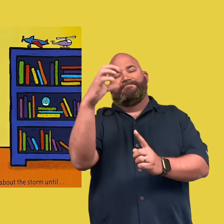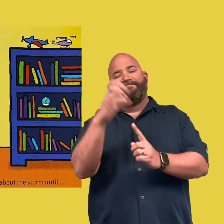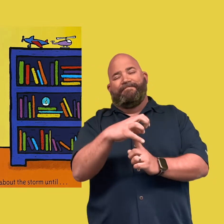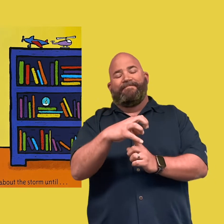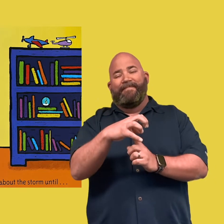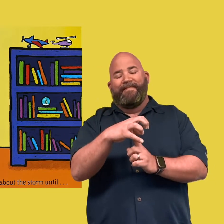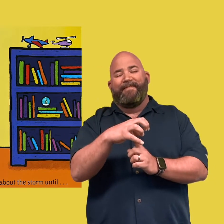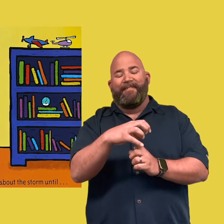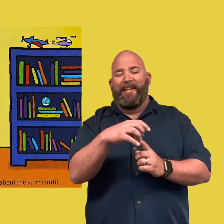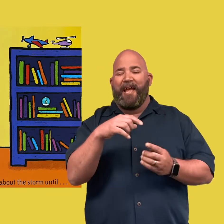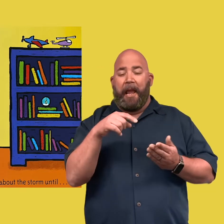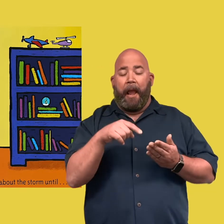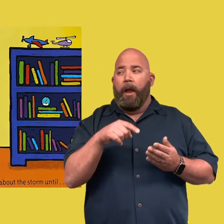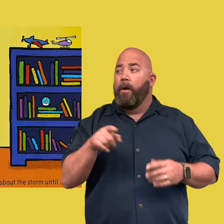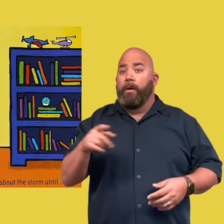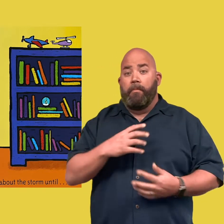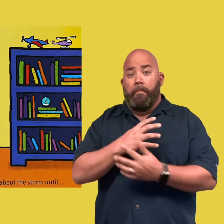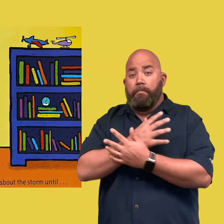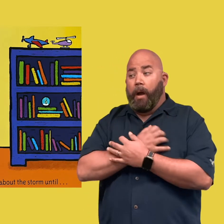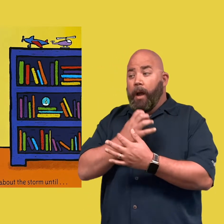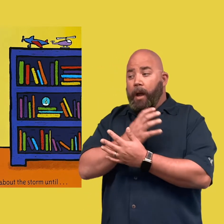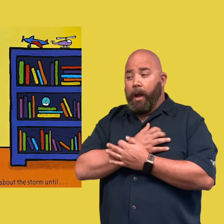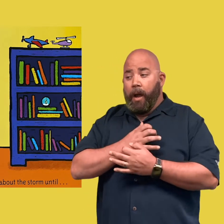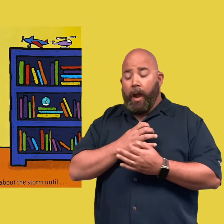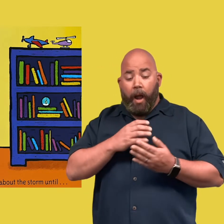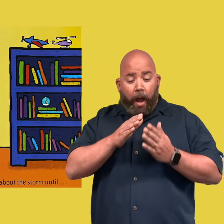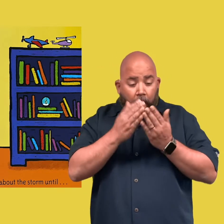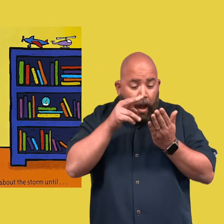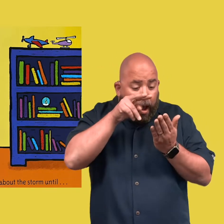This is a very good book.